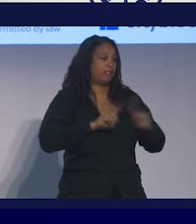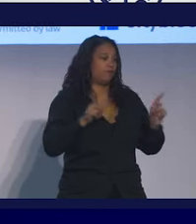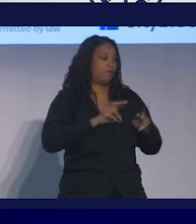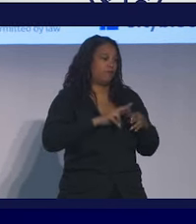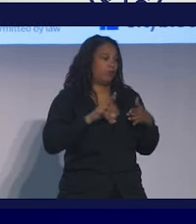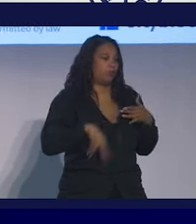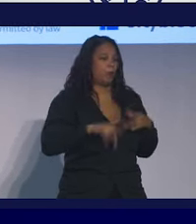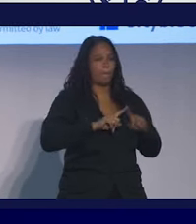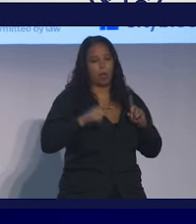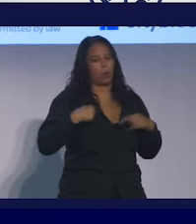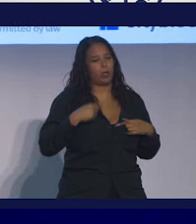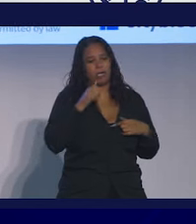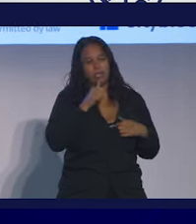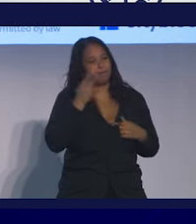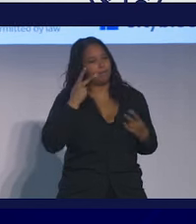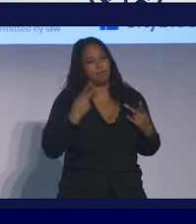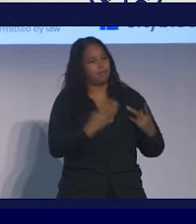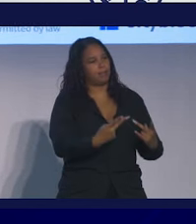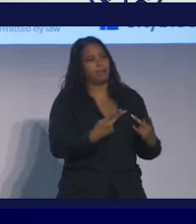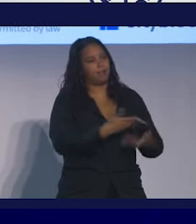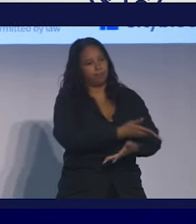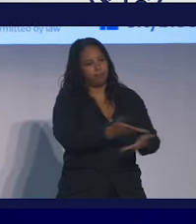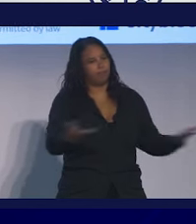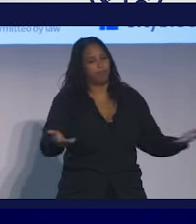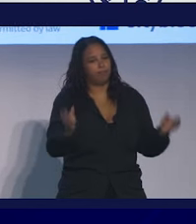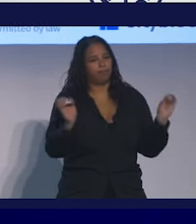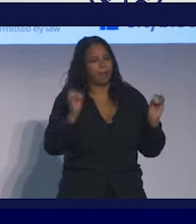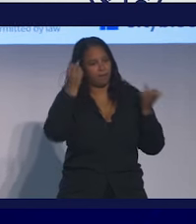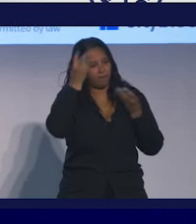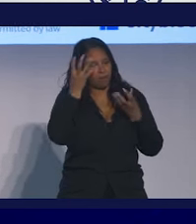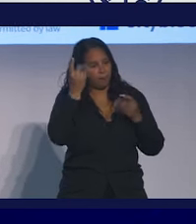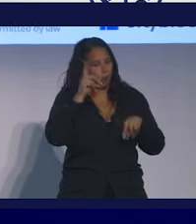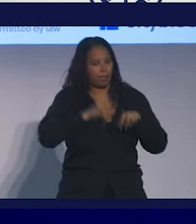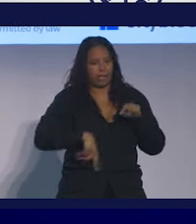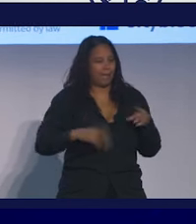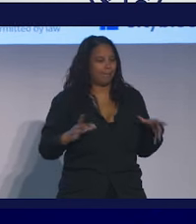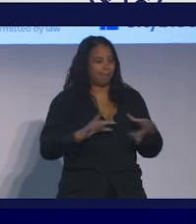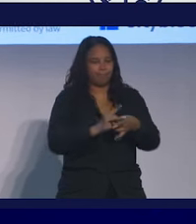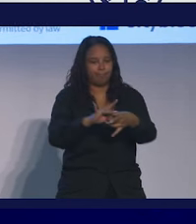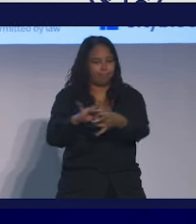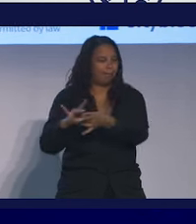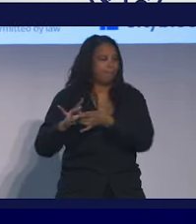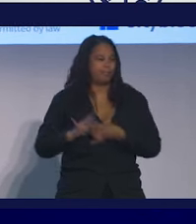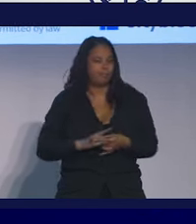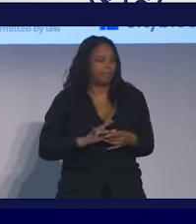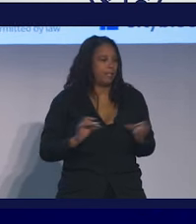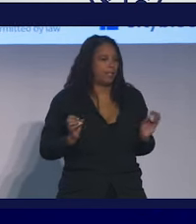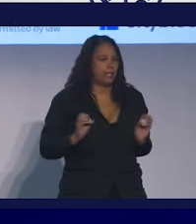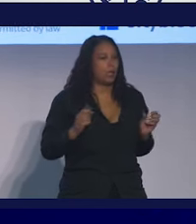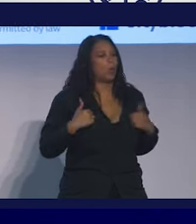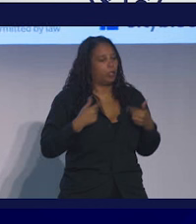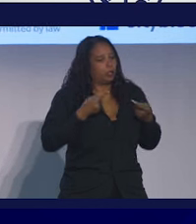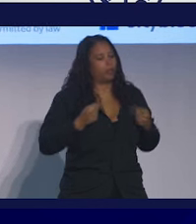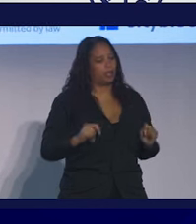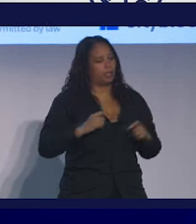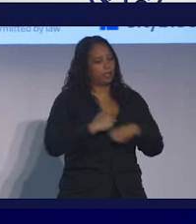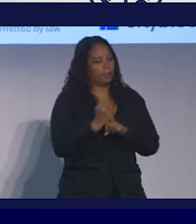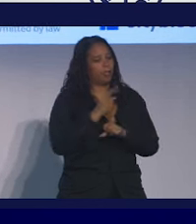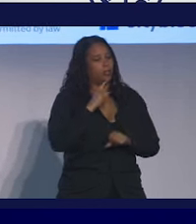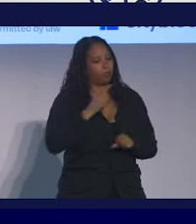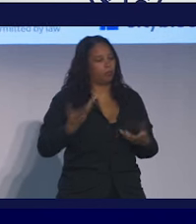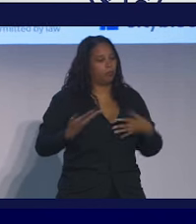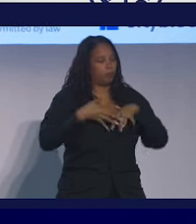We don't see each other's data. We don't see each other's information. We can't connect the dots. We really try to make sure that that integration occurs.